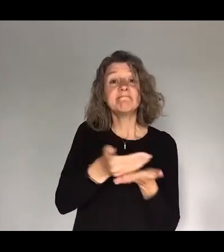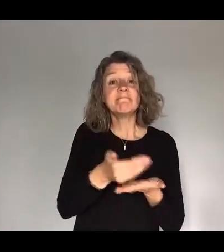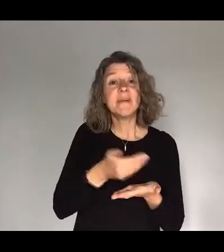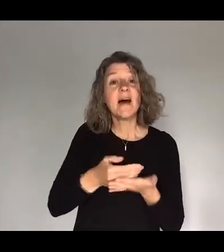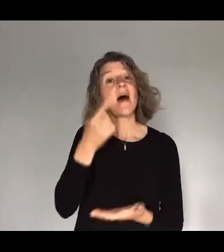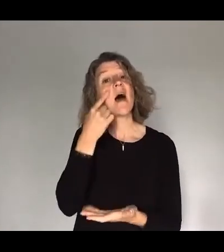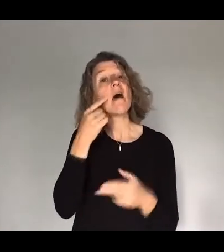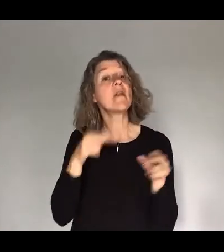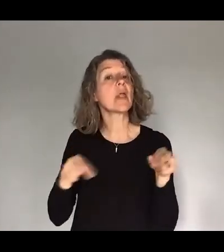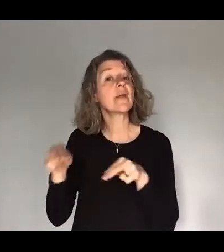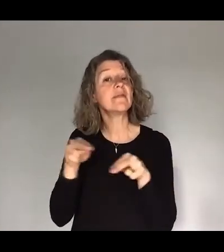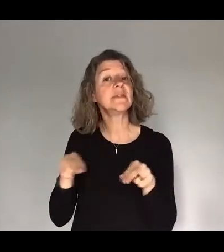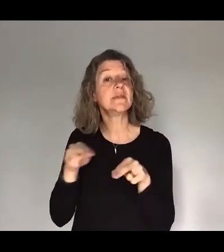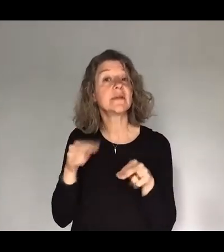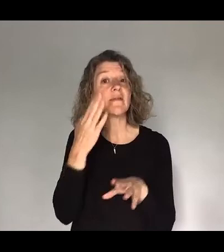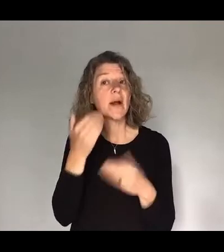find out a bit more about what's going to happen here on Wednesday.